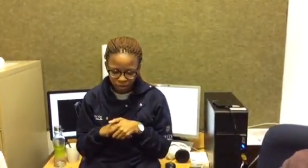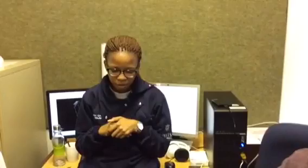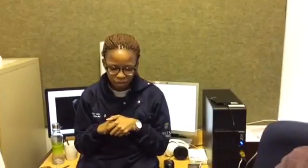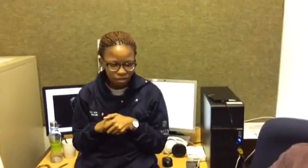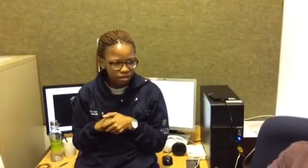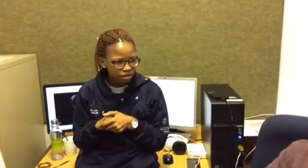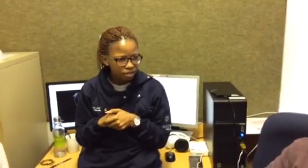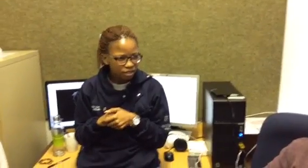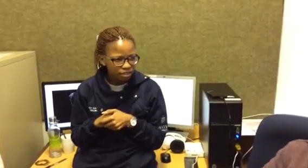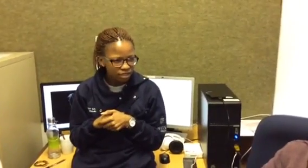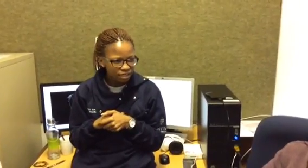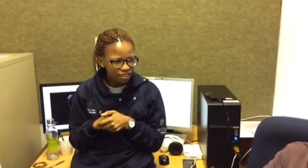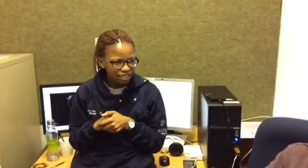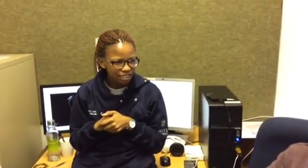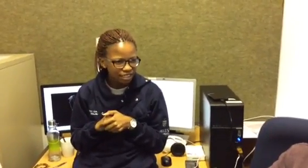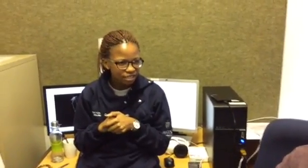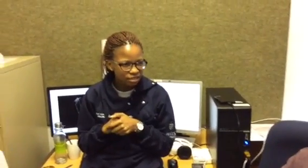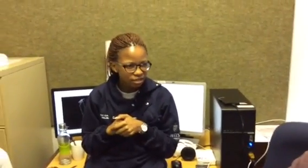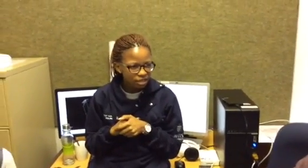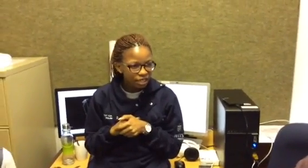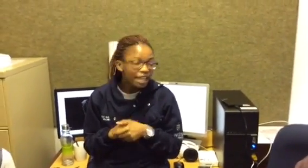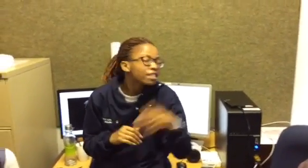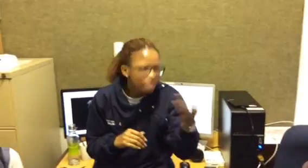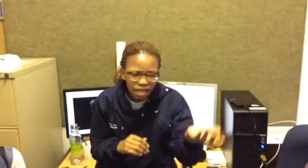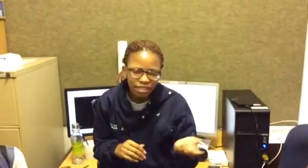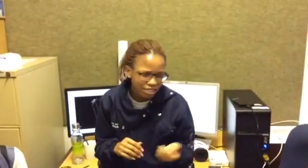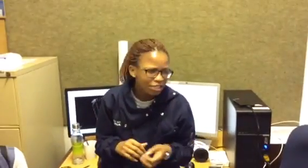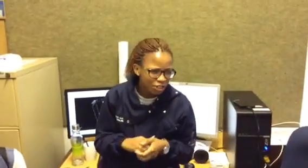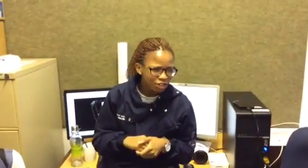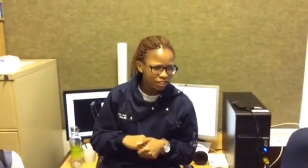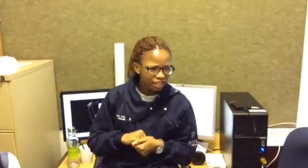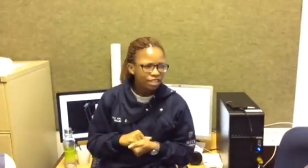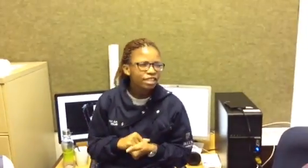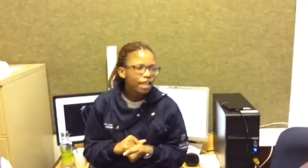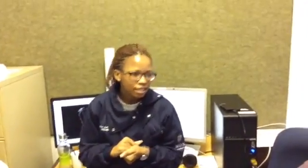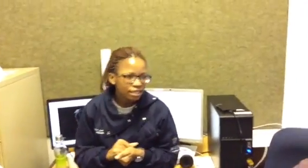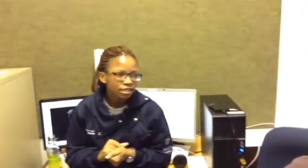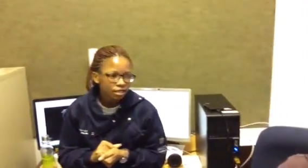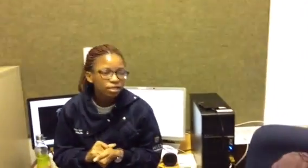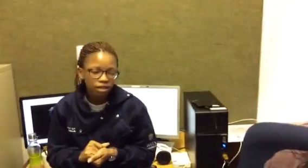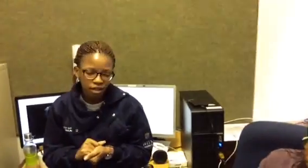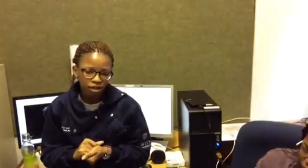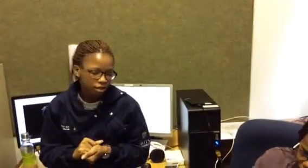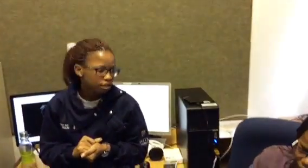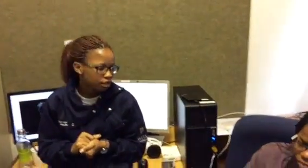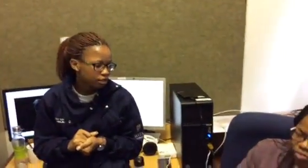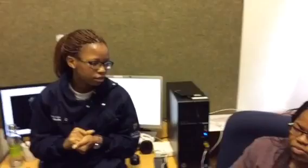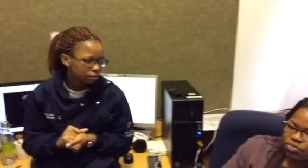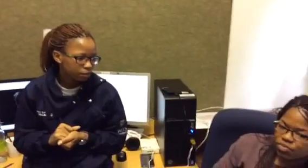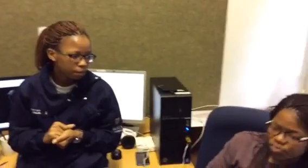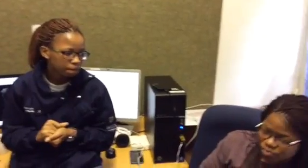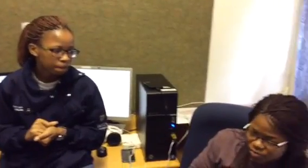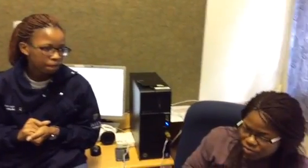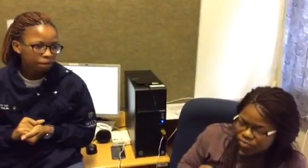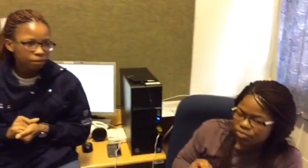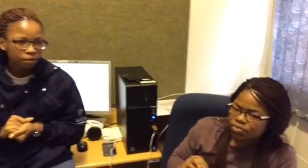but it's in general quite friendly yes yes it's different dynamic that you're not used to yeah yeah okay but